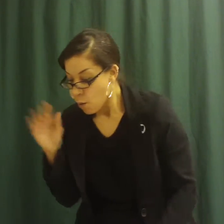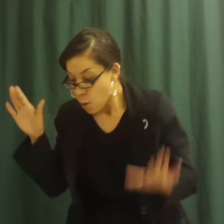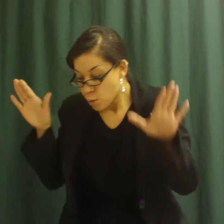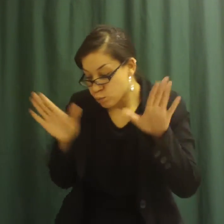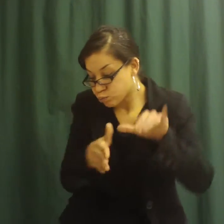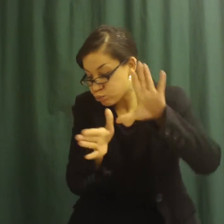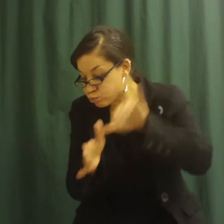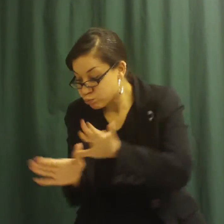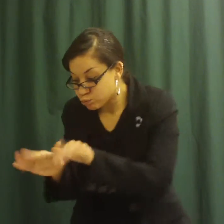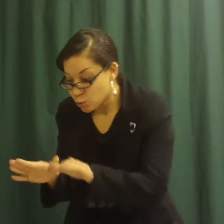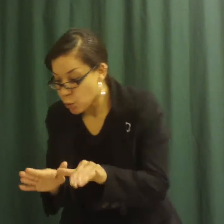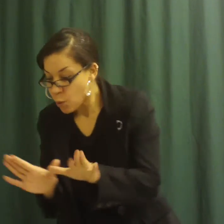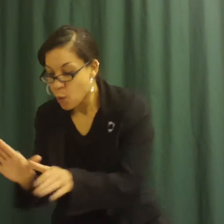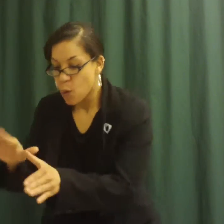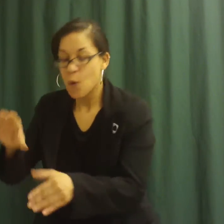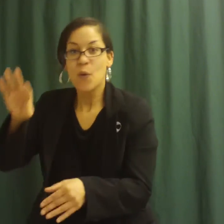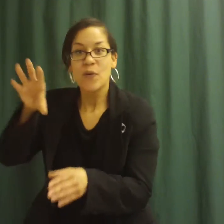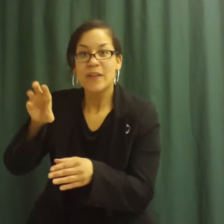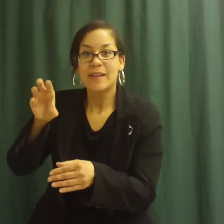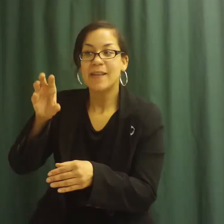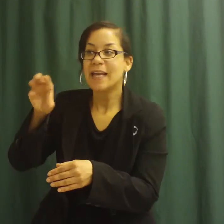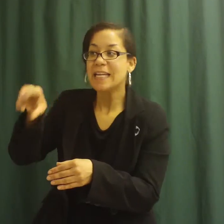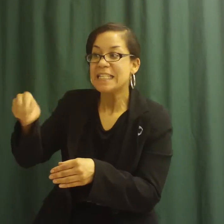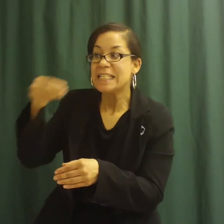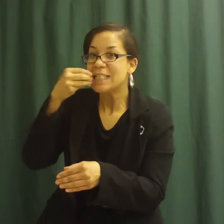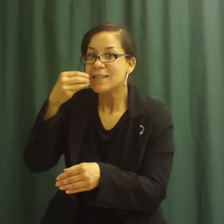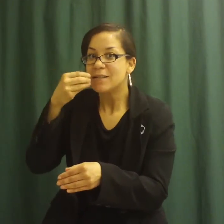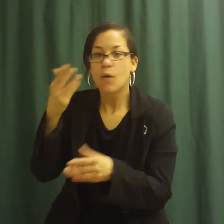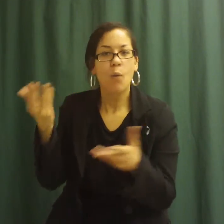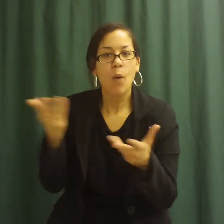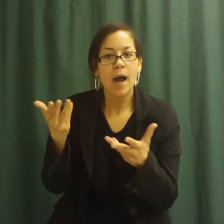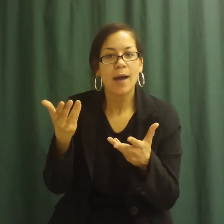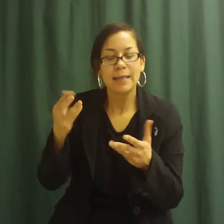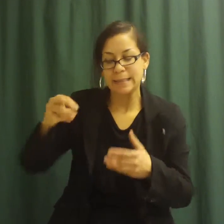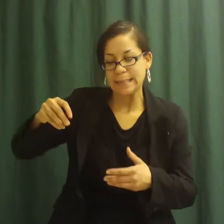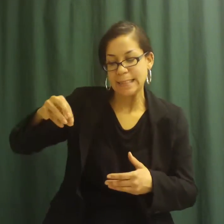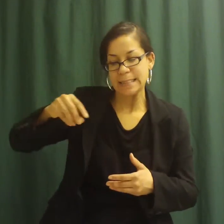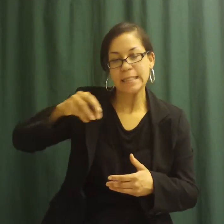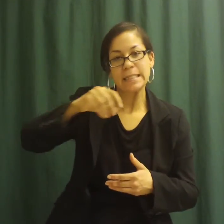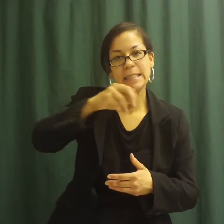place. That's why you see sunflowers growing along the road.